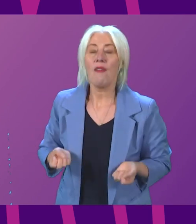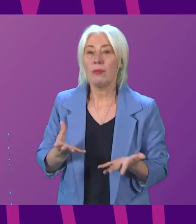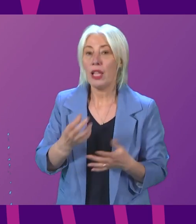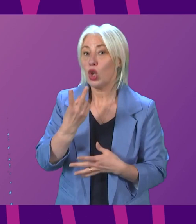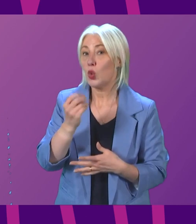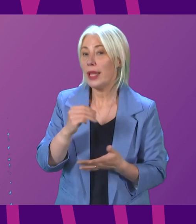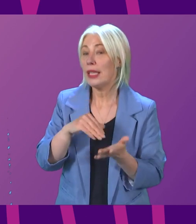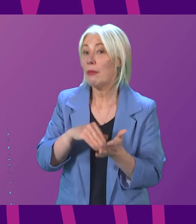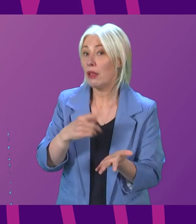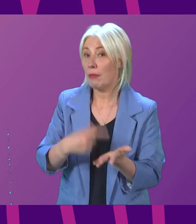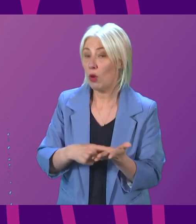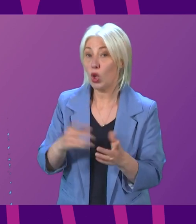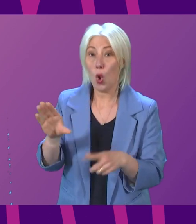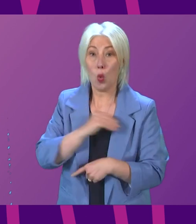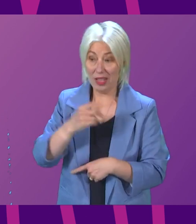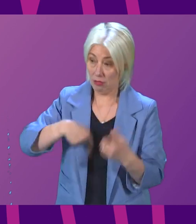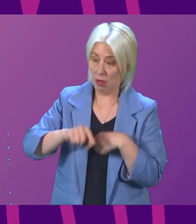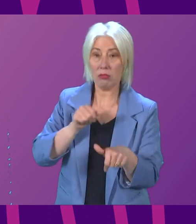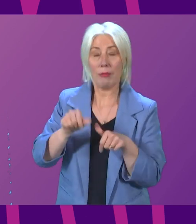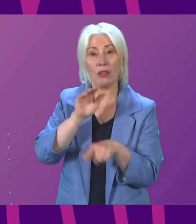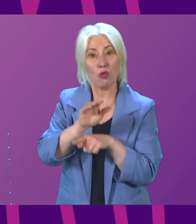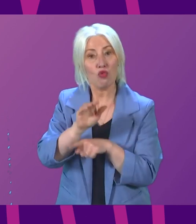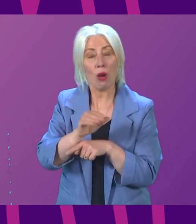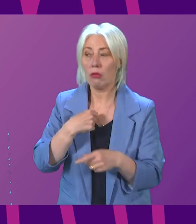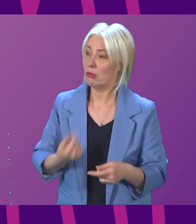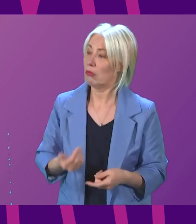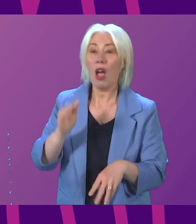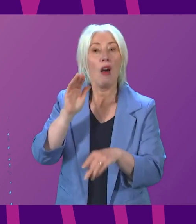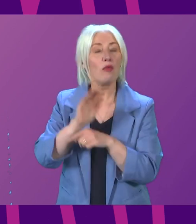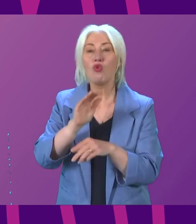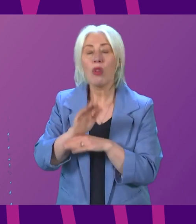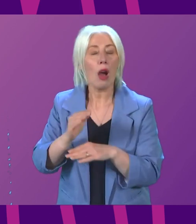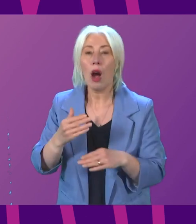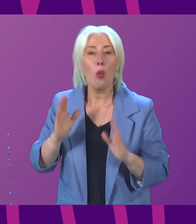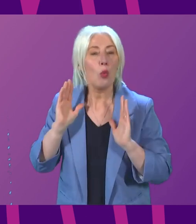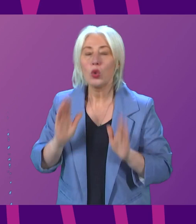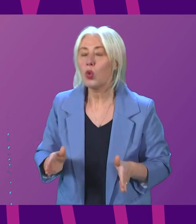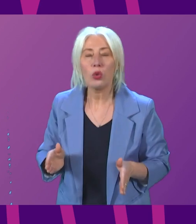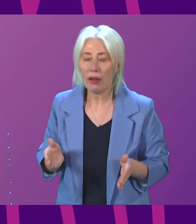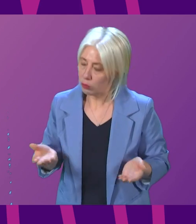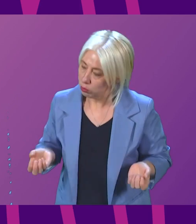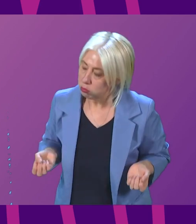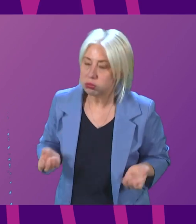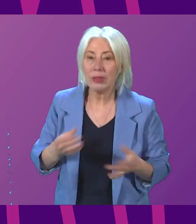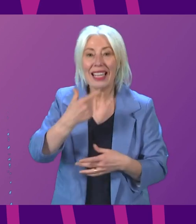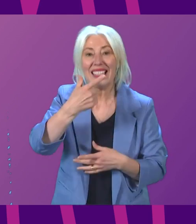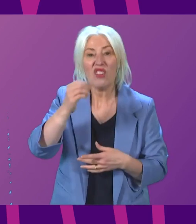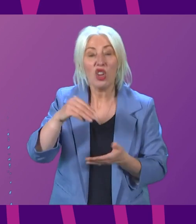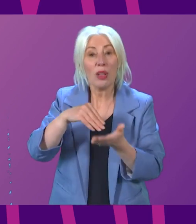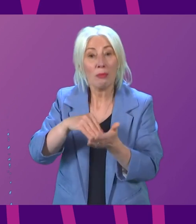wins this country a better future, a future where we don't have to spend £700 million